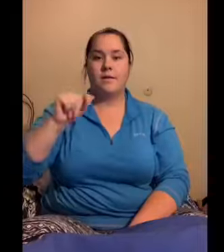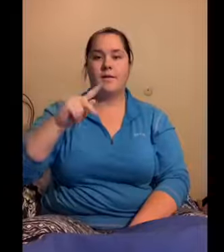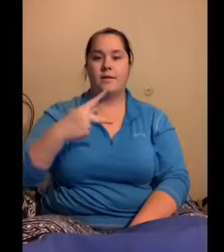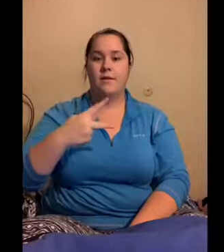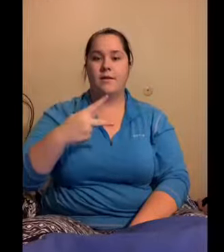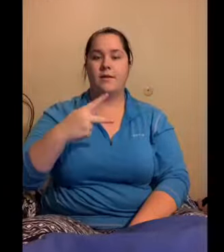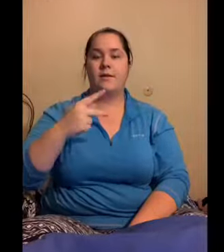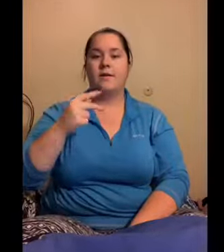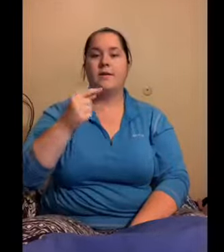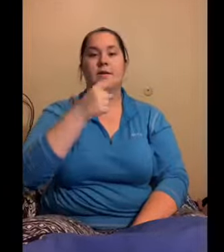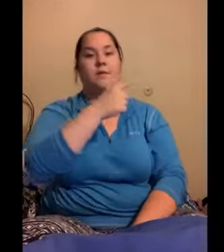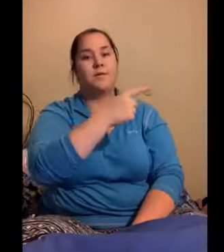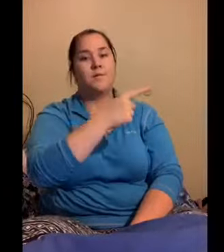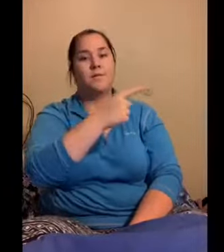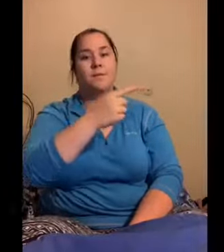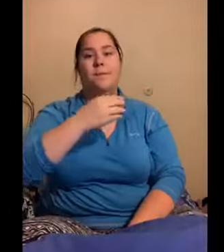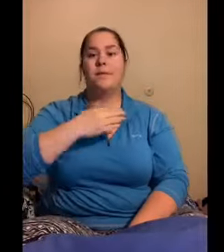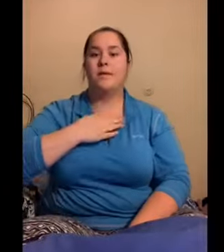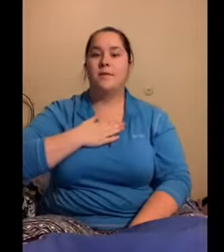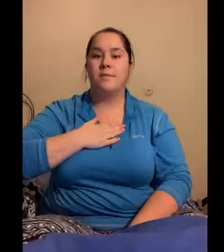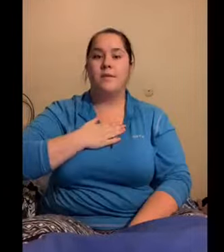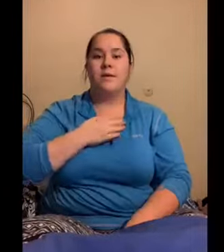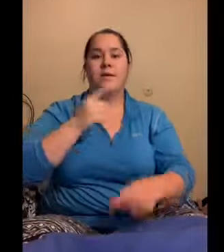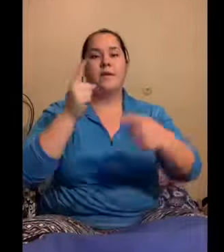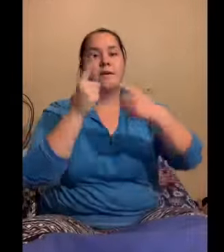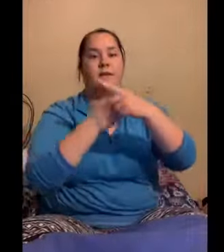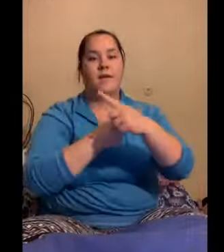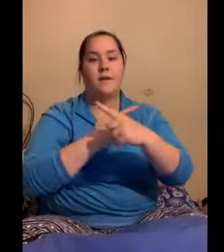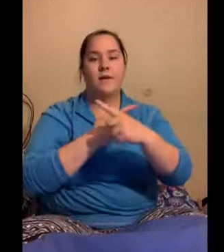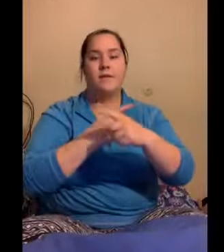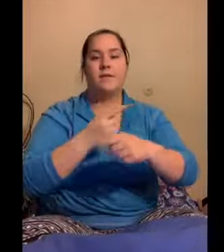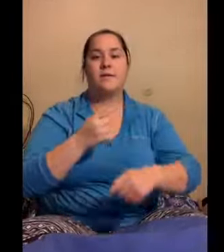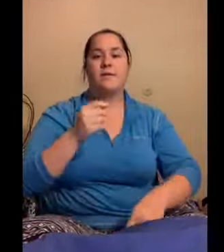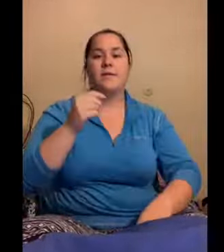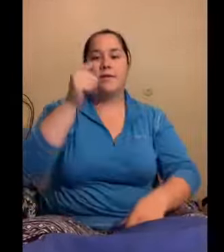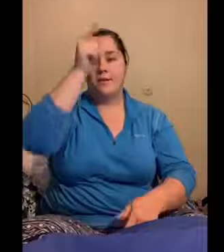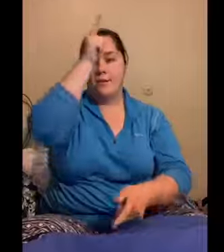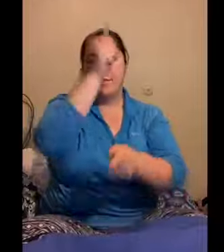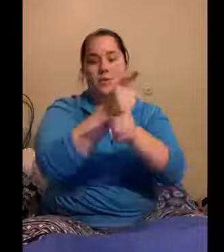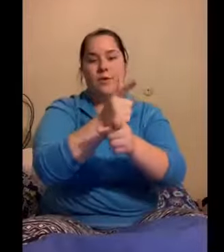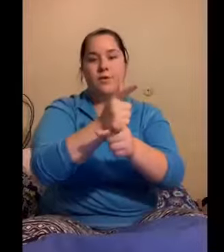finger. She's bad, you're so good.